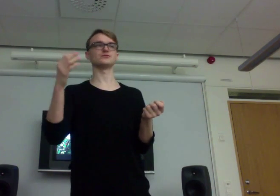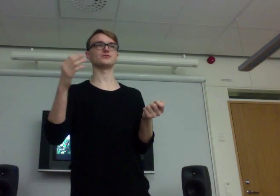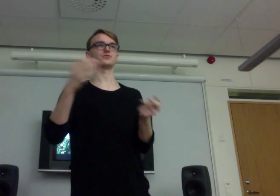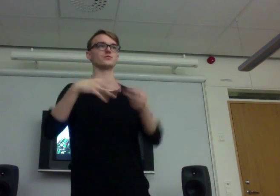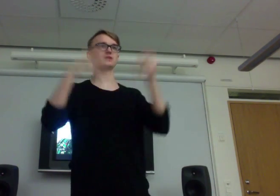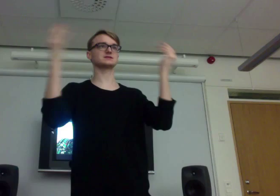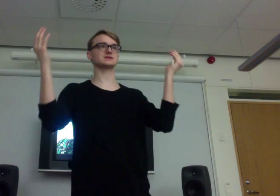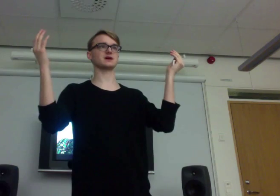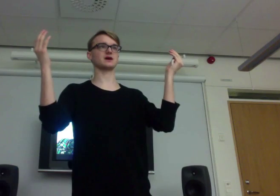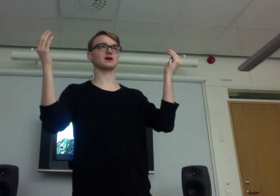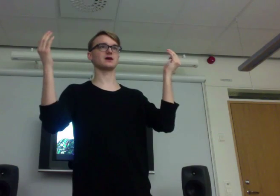Let's, uh,